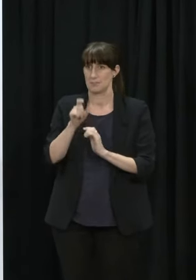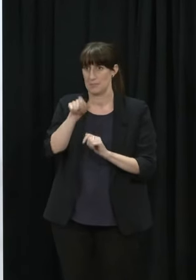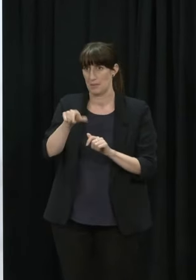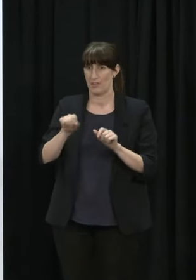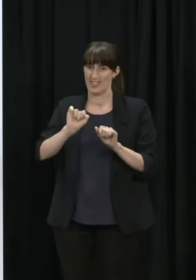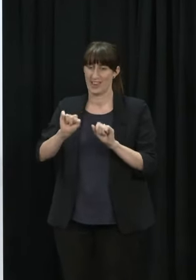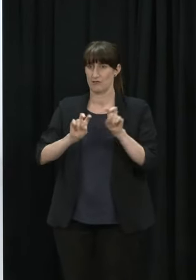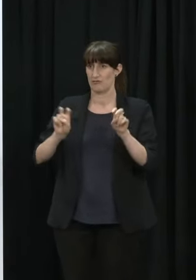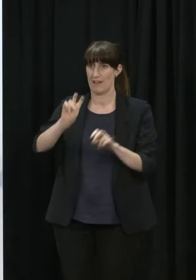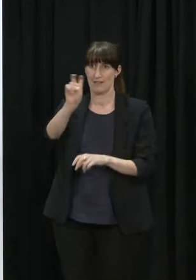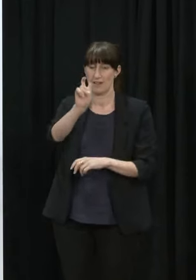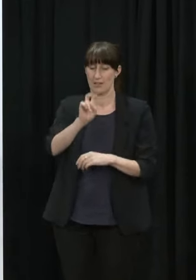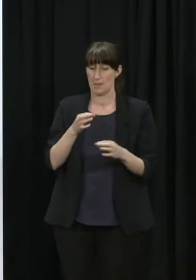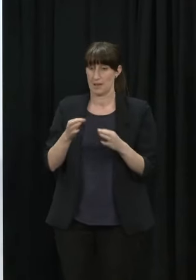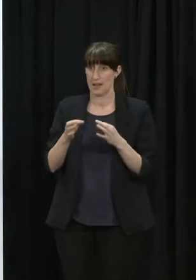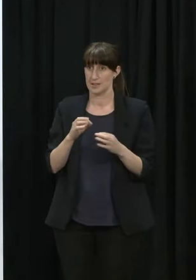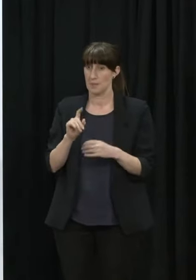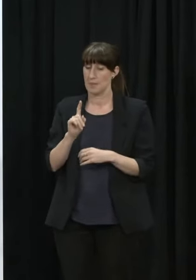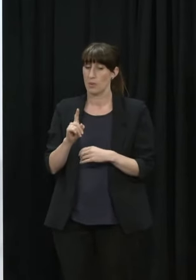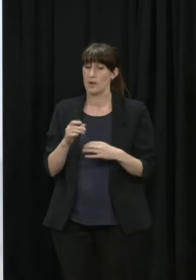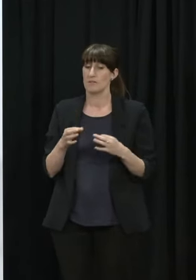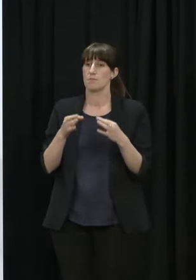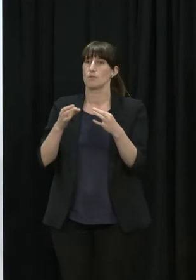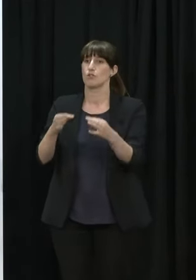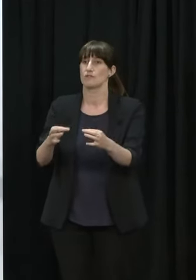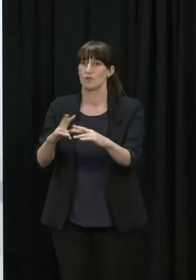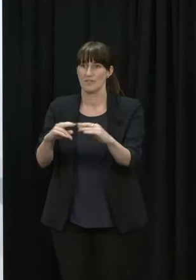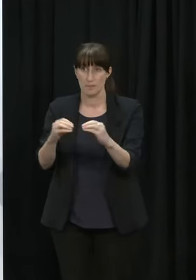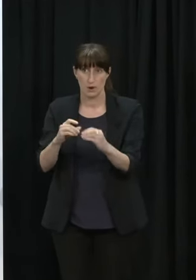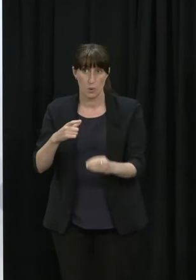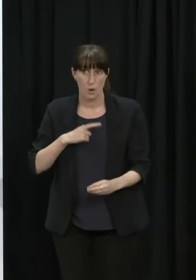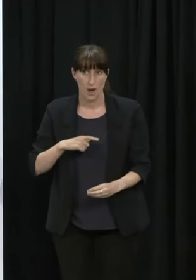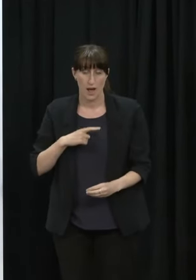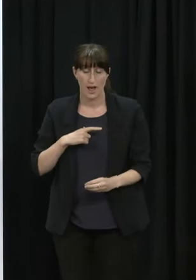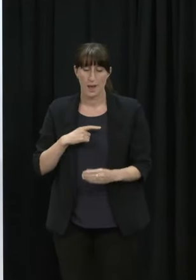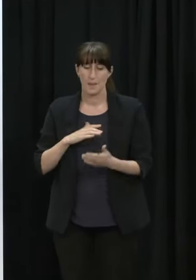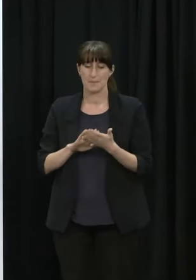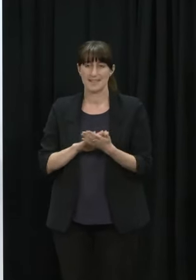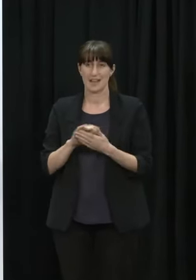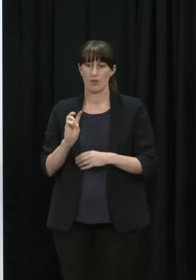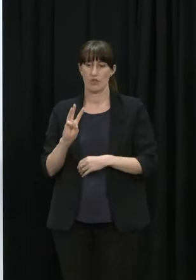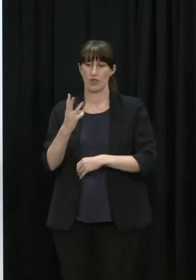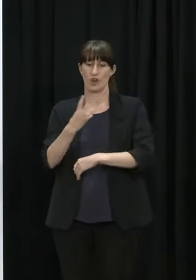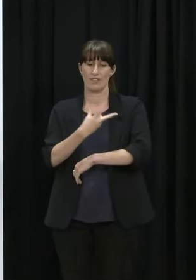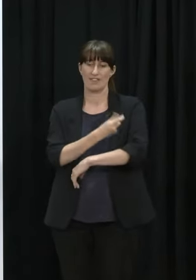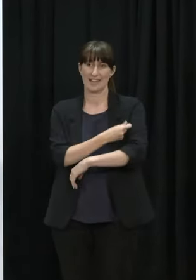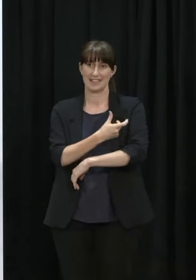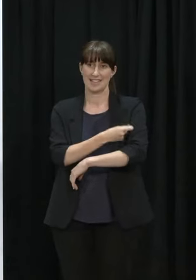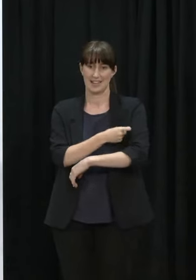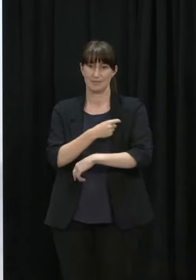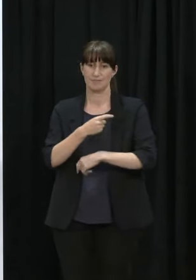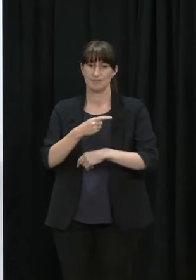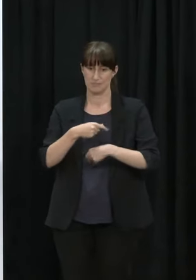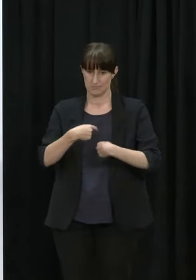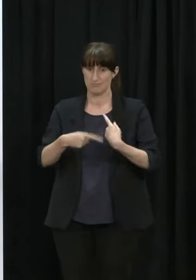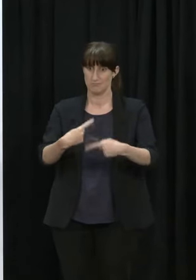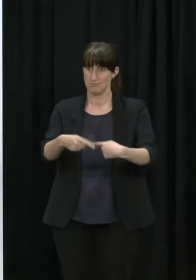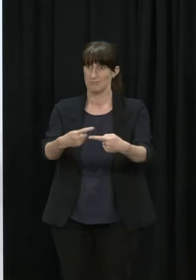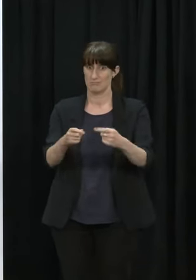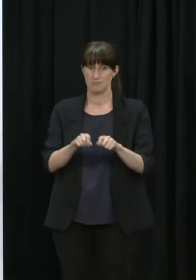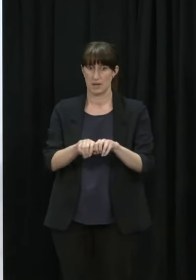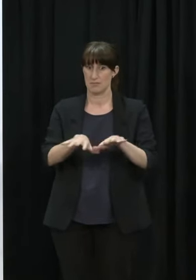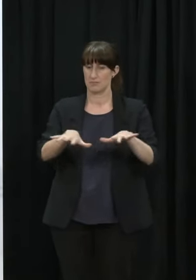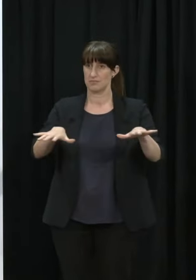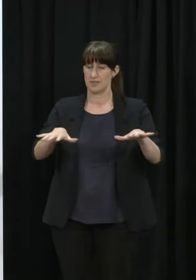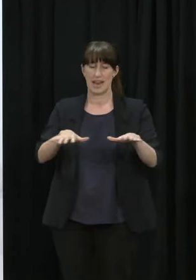is because it does mean we can have the booster campaign well through we can be well advanced with the rollout of the 5 to